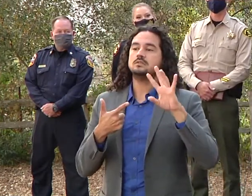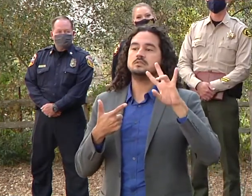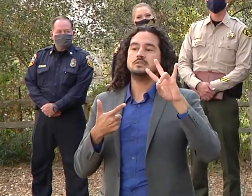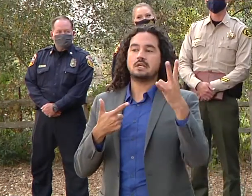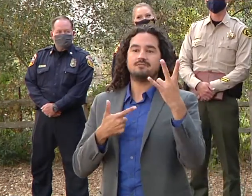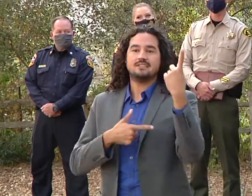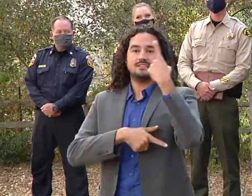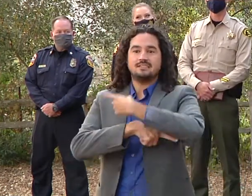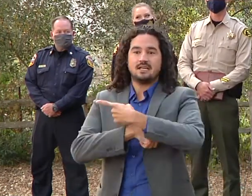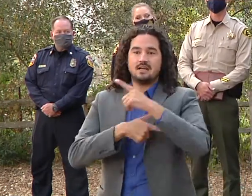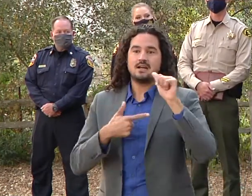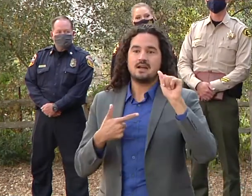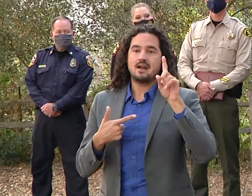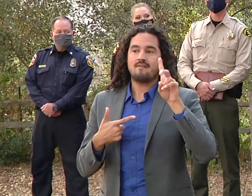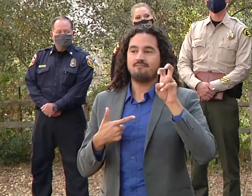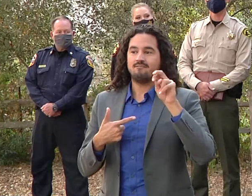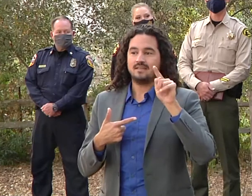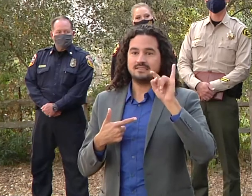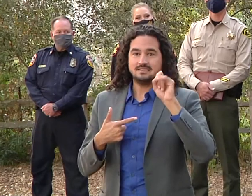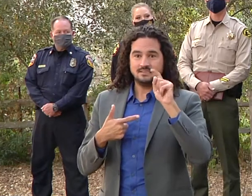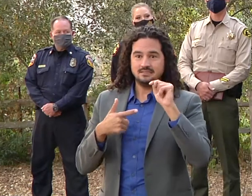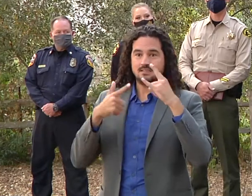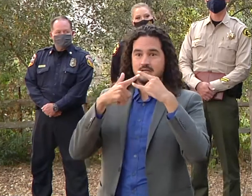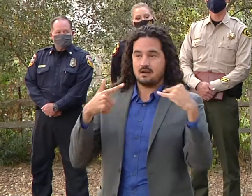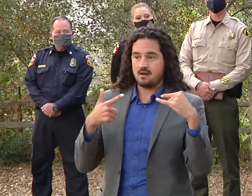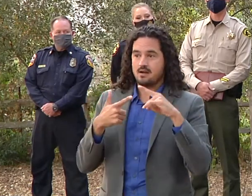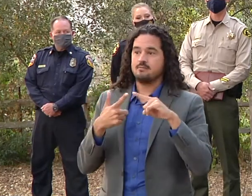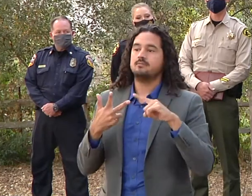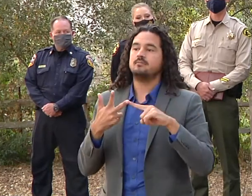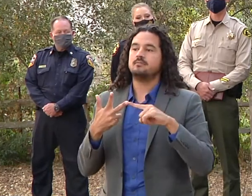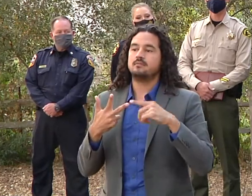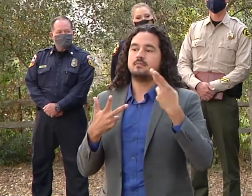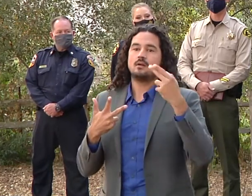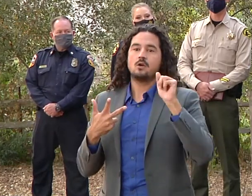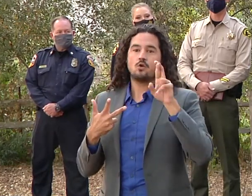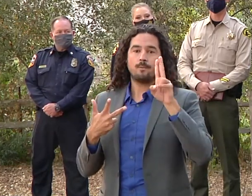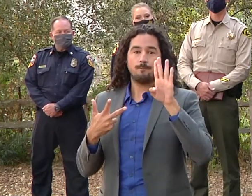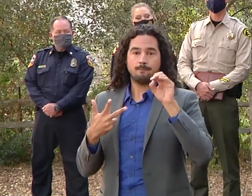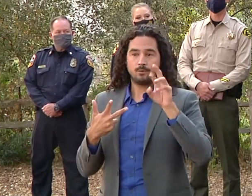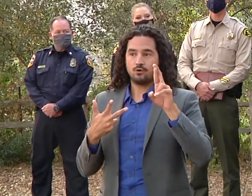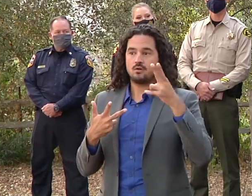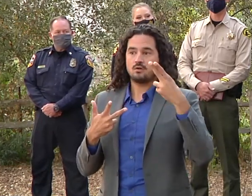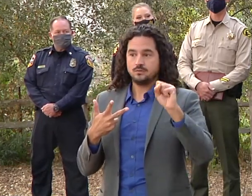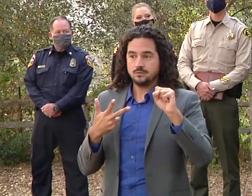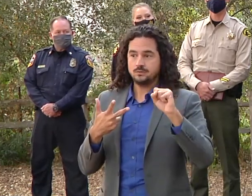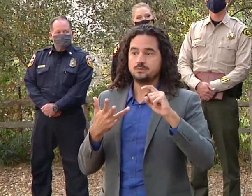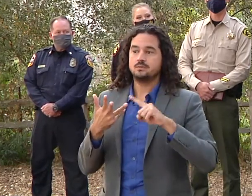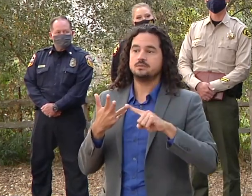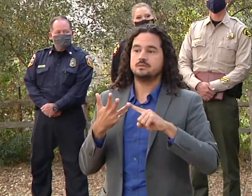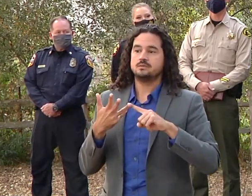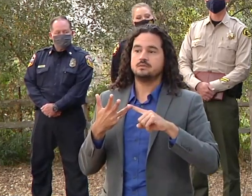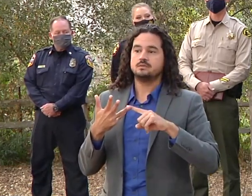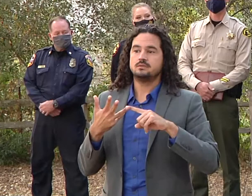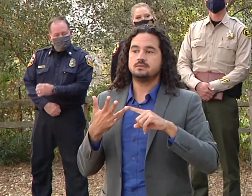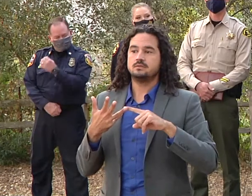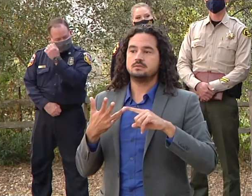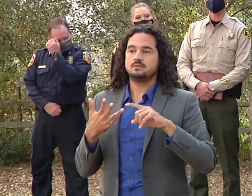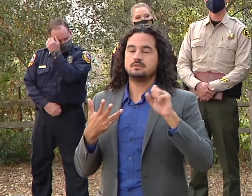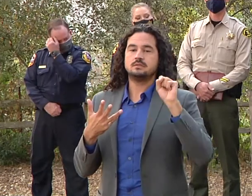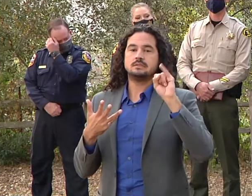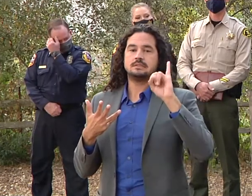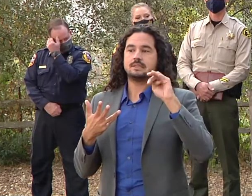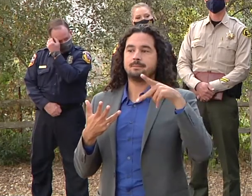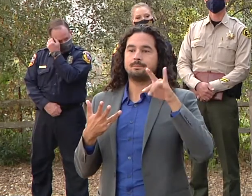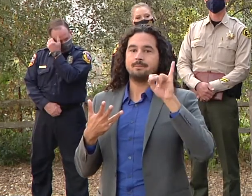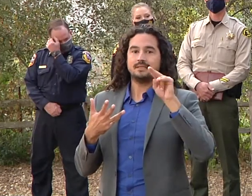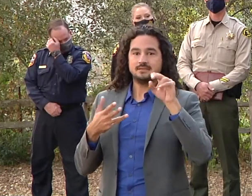and simpkins swim center we still have an active covid incident as well so we're we're running